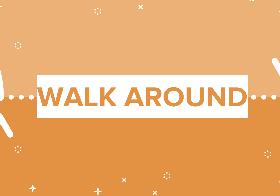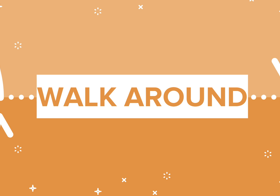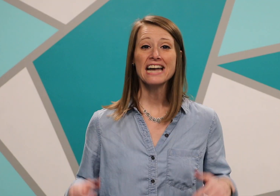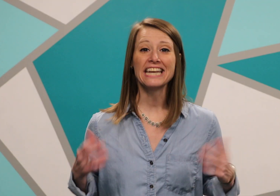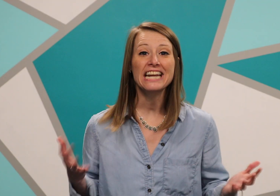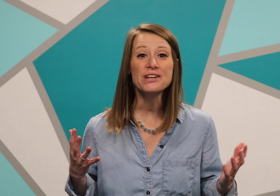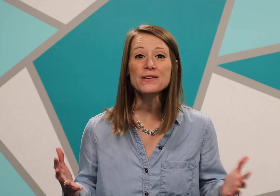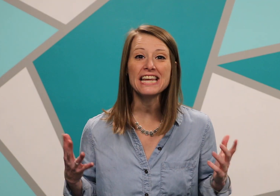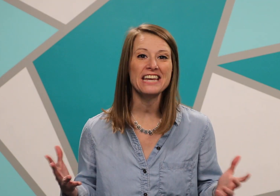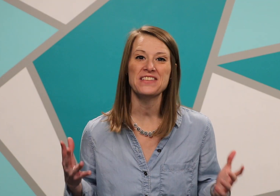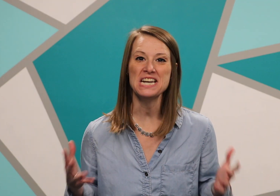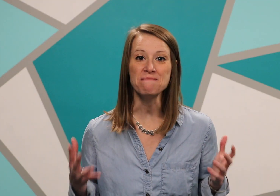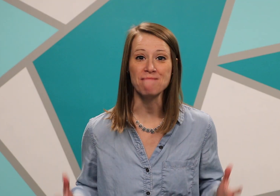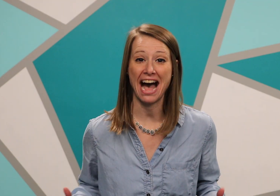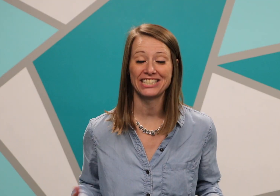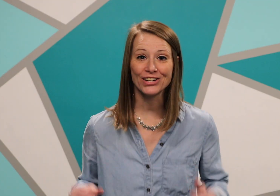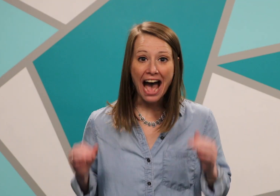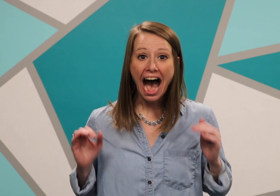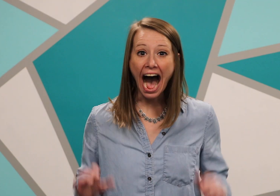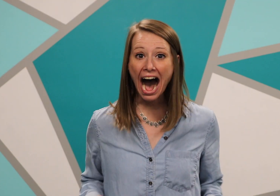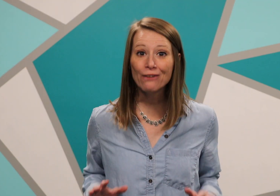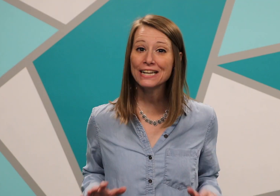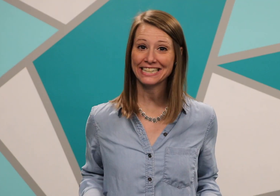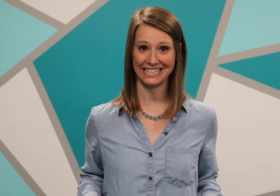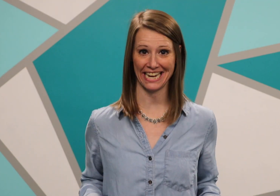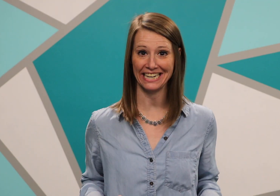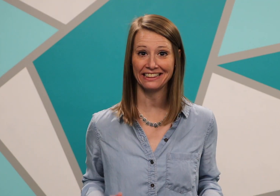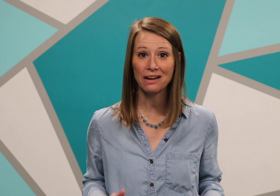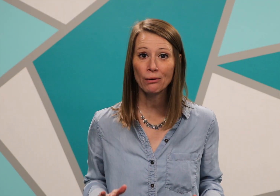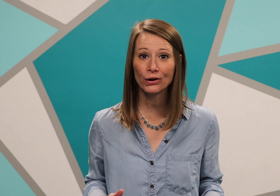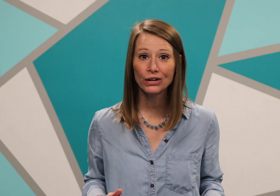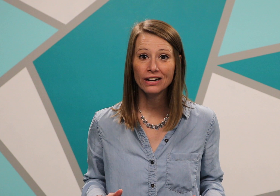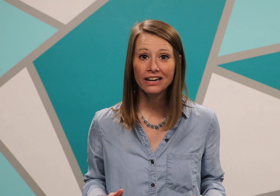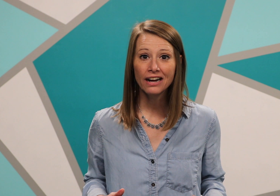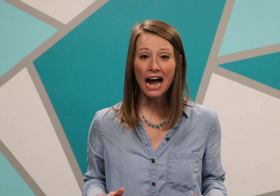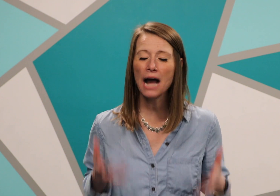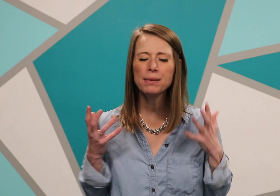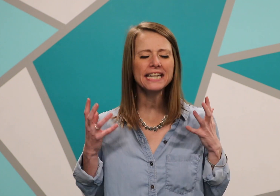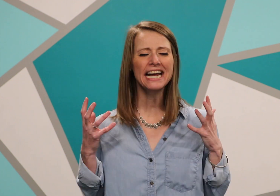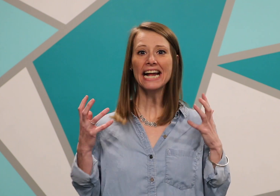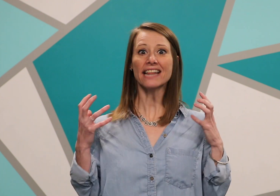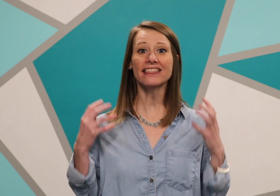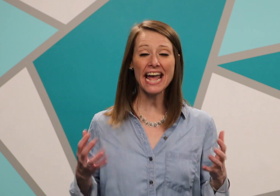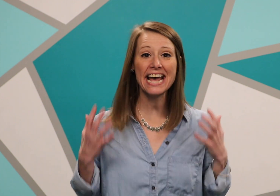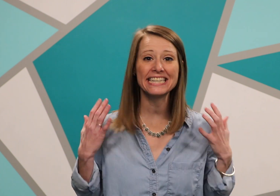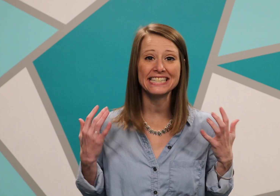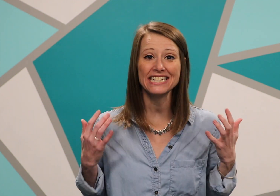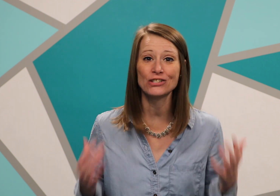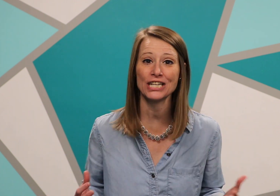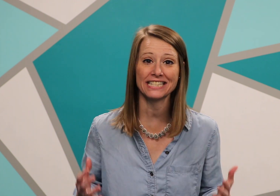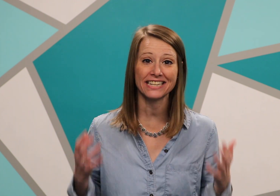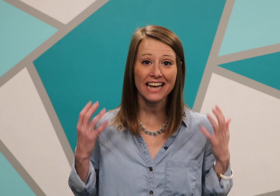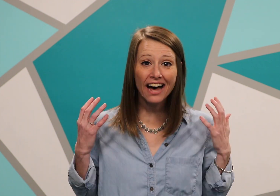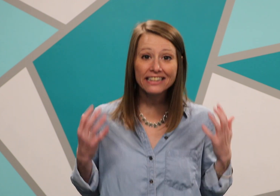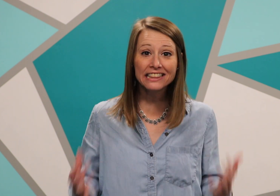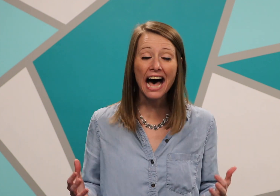Can you even imagine how excited they were? I mean, they had seen Jesus alive!